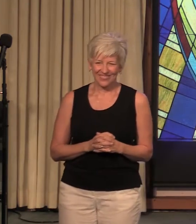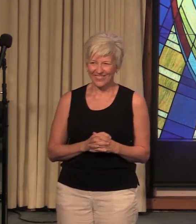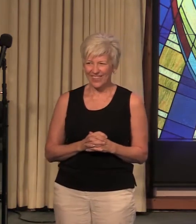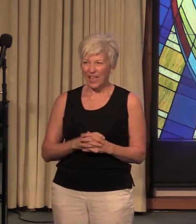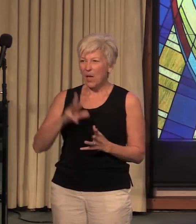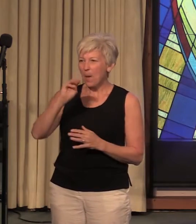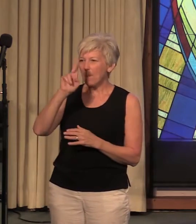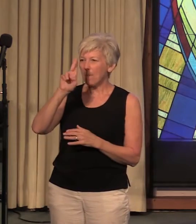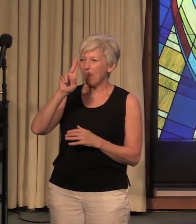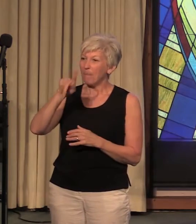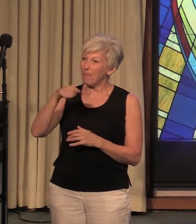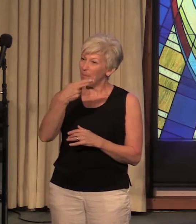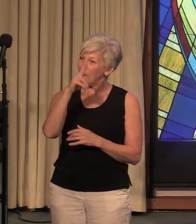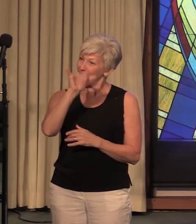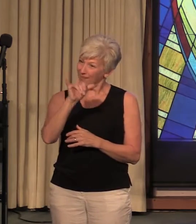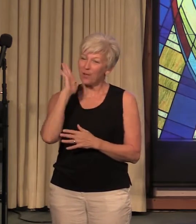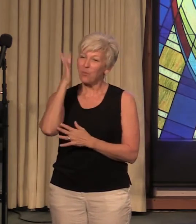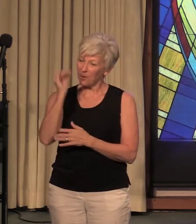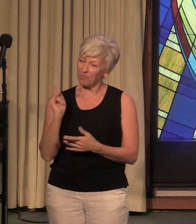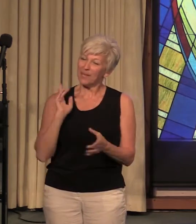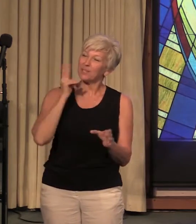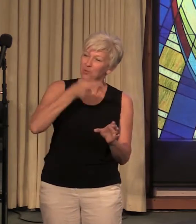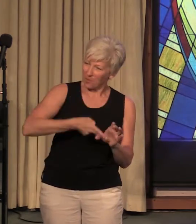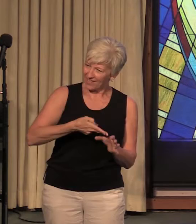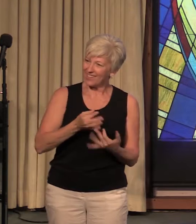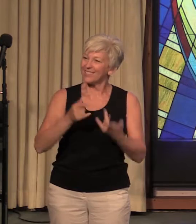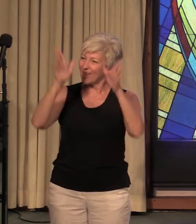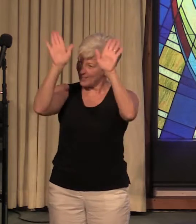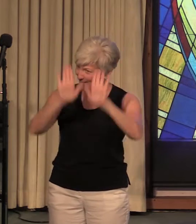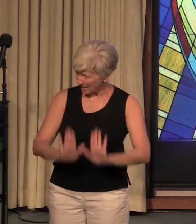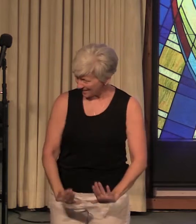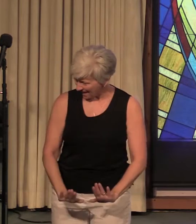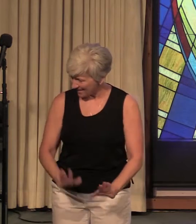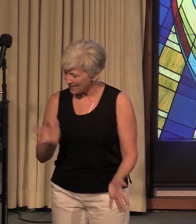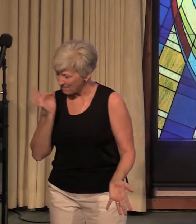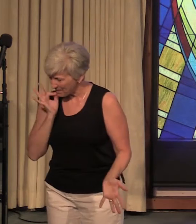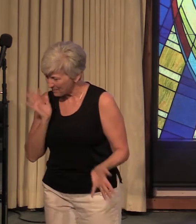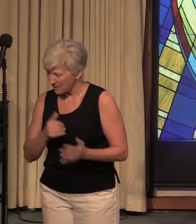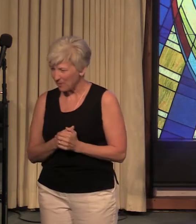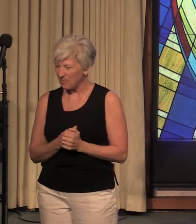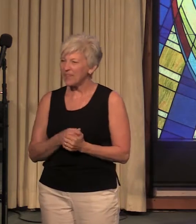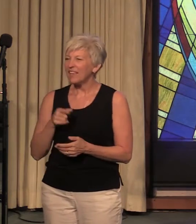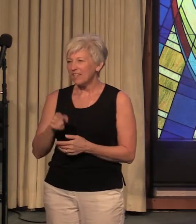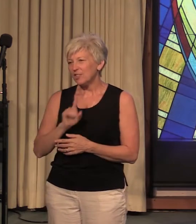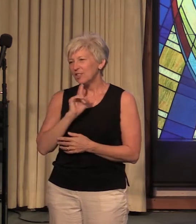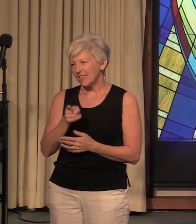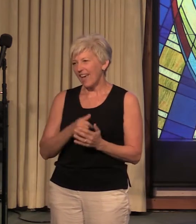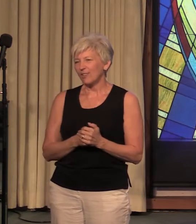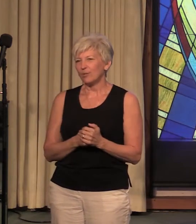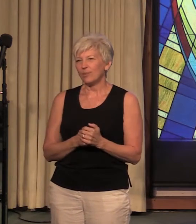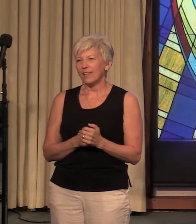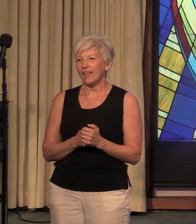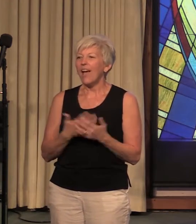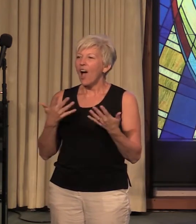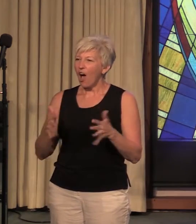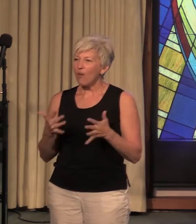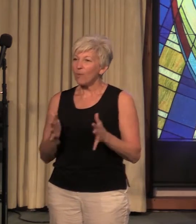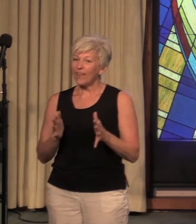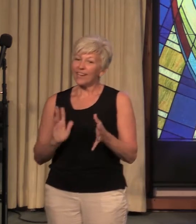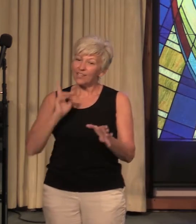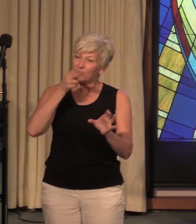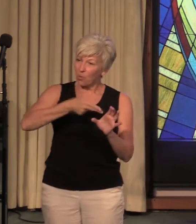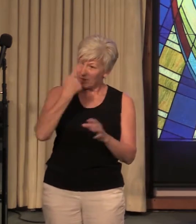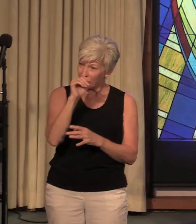Murphy will be joining us on Sundays sometime soon. She's actually already joined us for Wednesday night